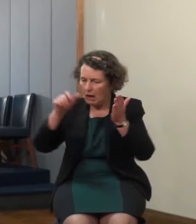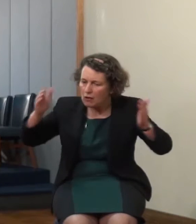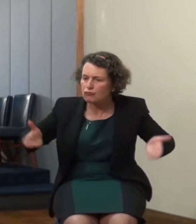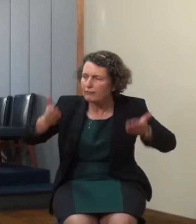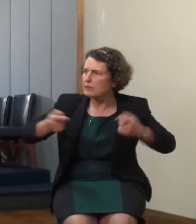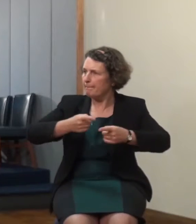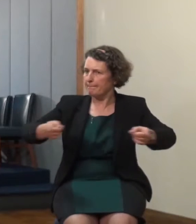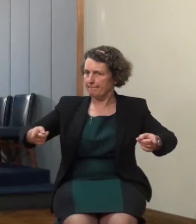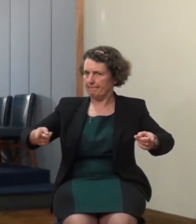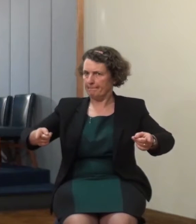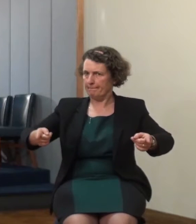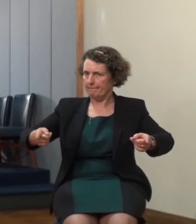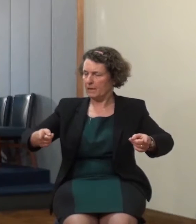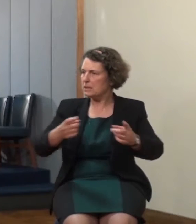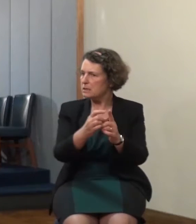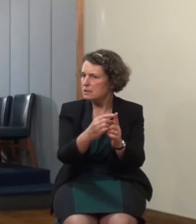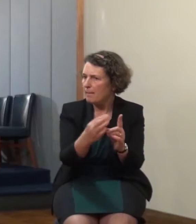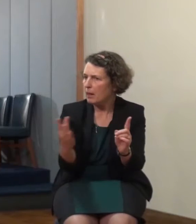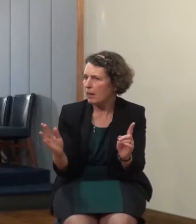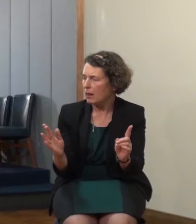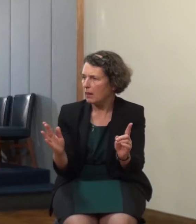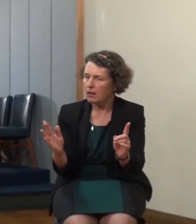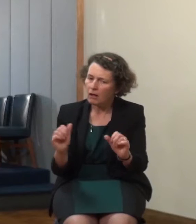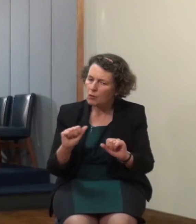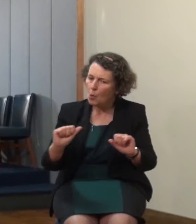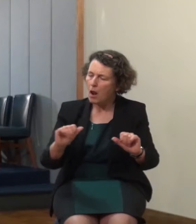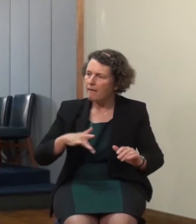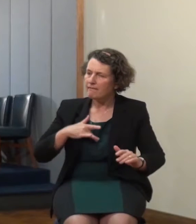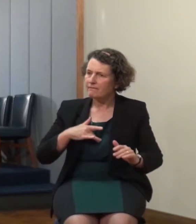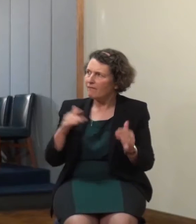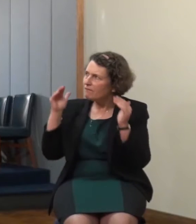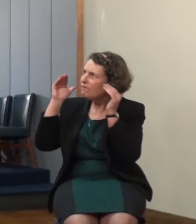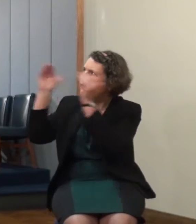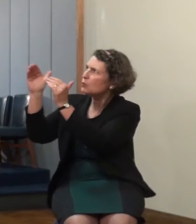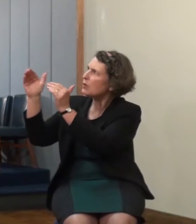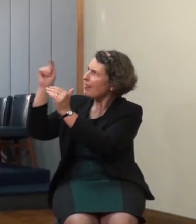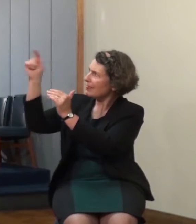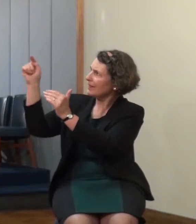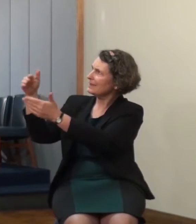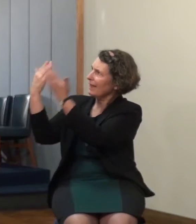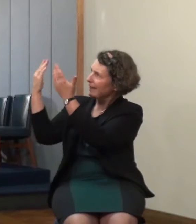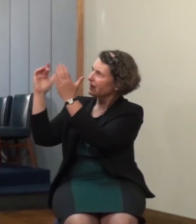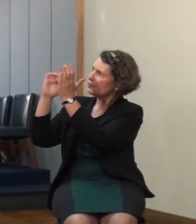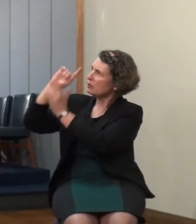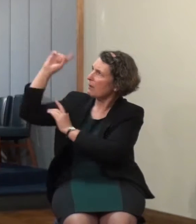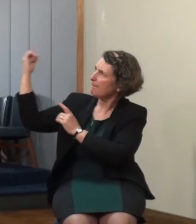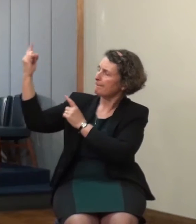focus their whole lives on that coming day the Lord's return and they didn't